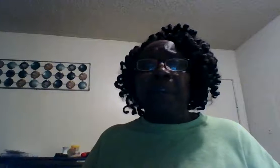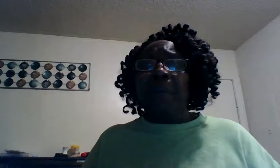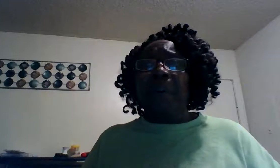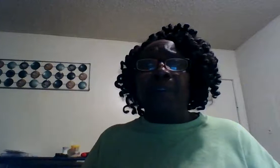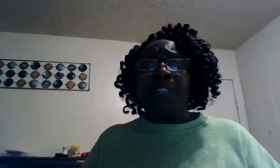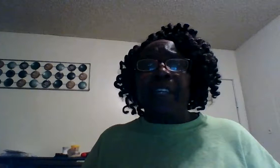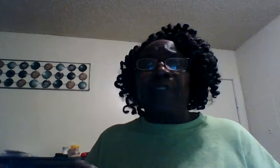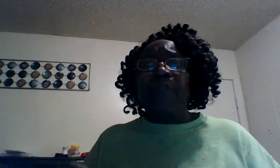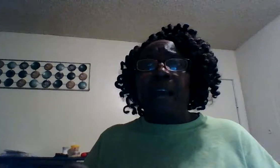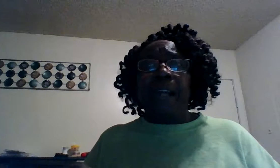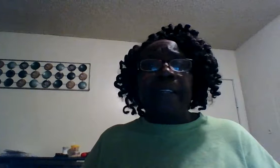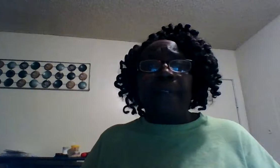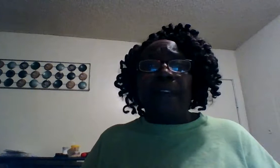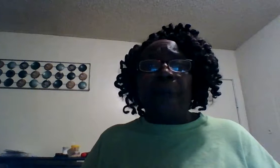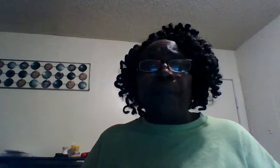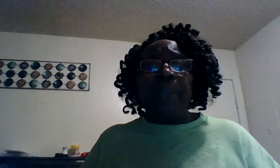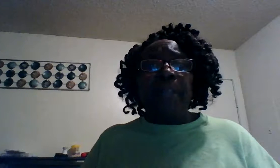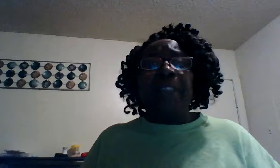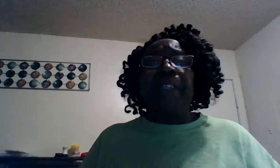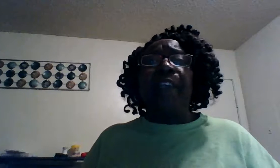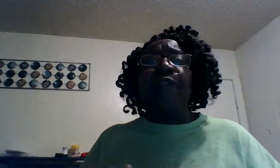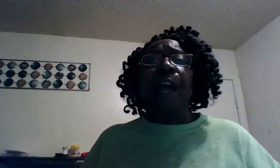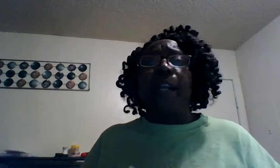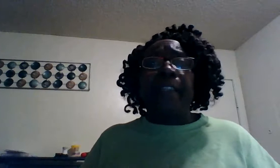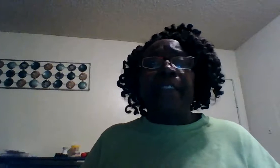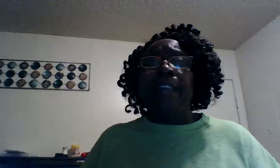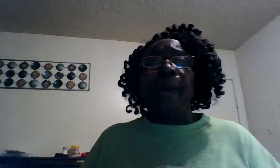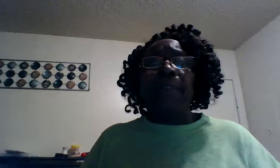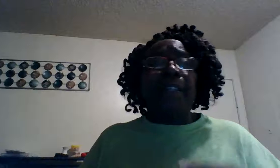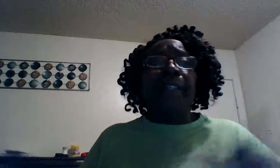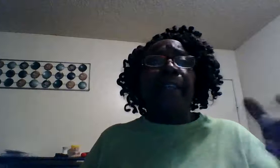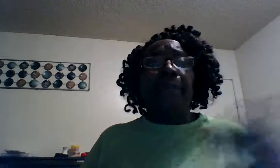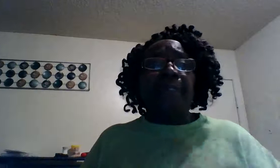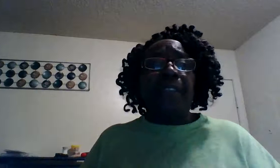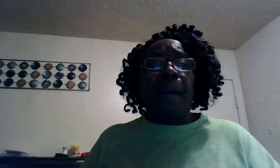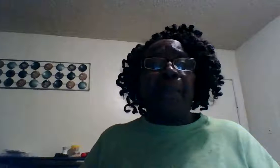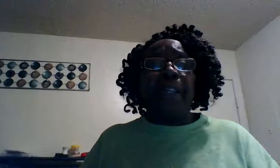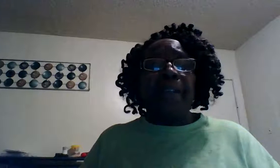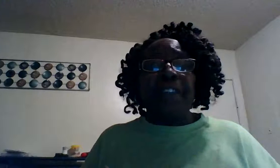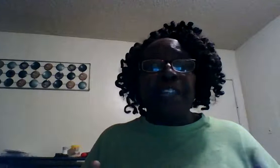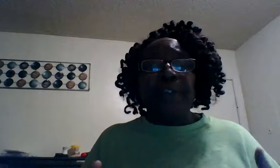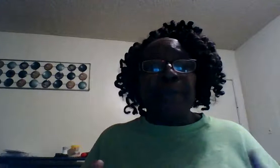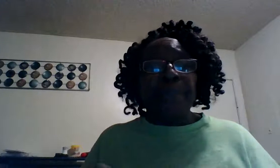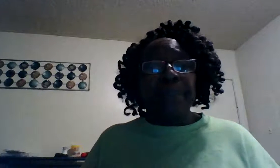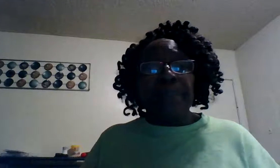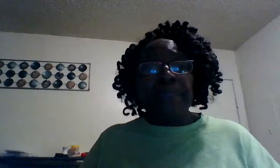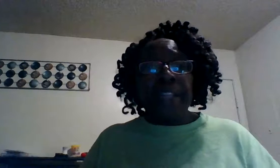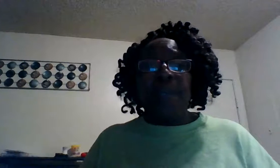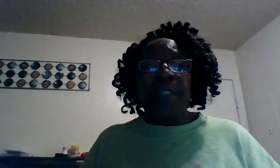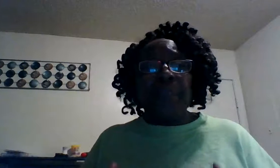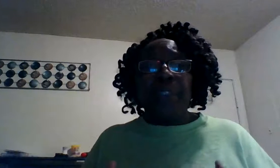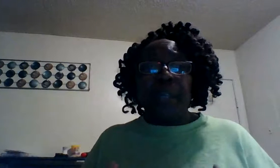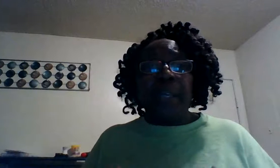and seeking who I can defy what he means seeking who I can stop and give them to believe in you that's what he was saying